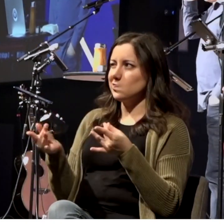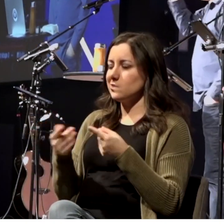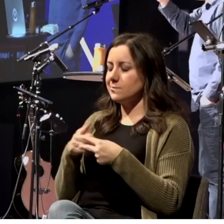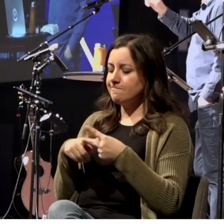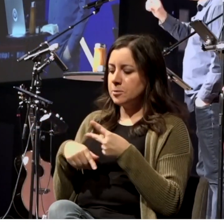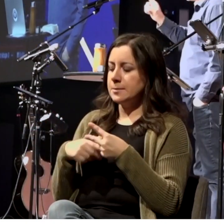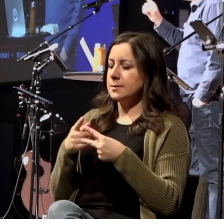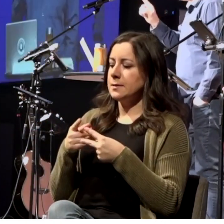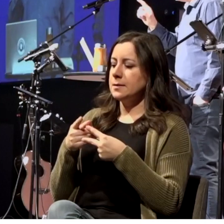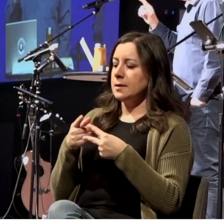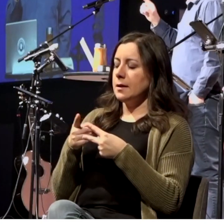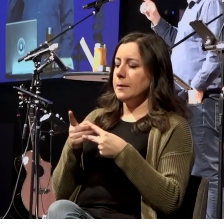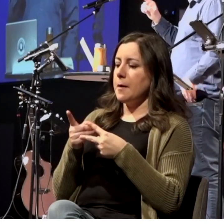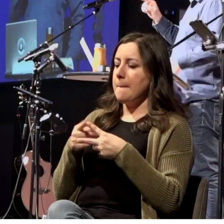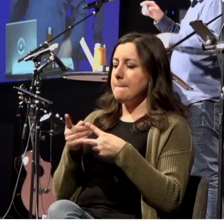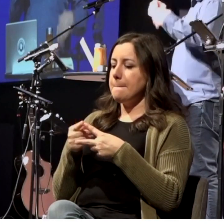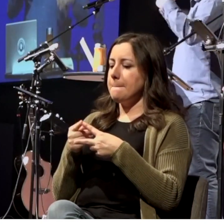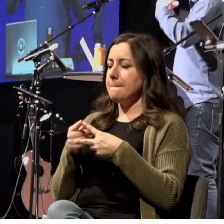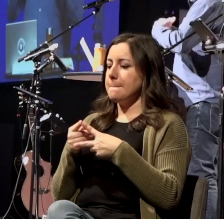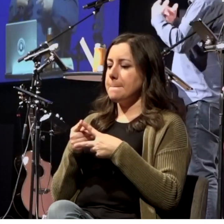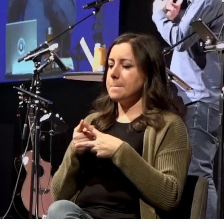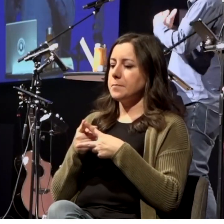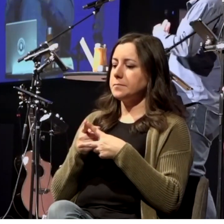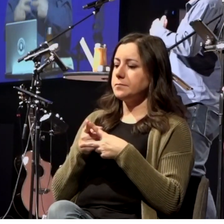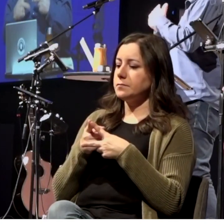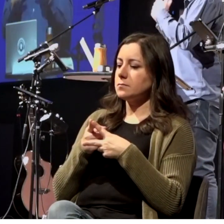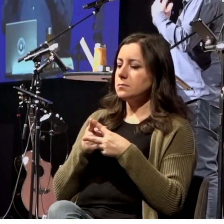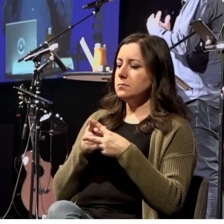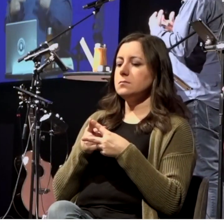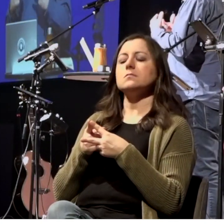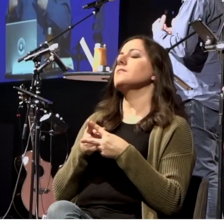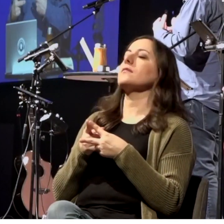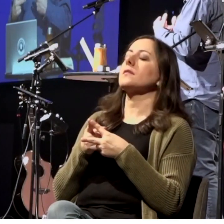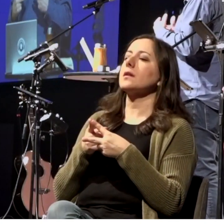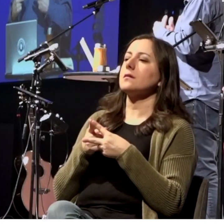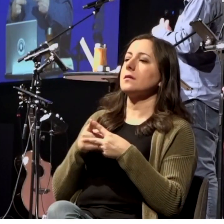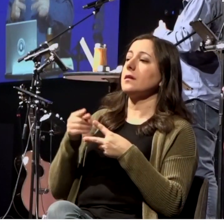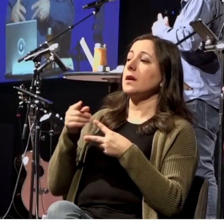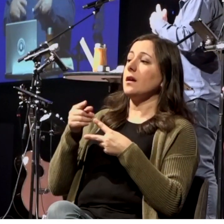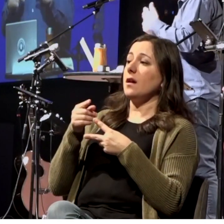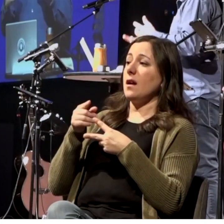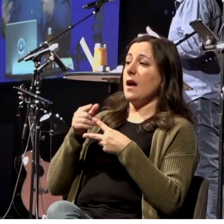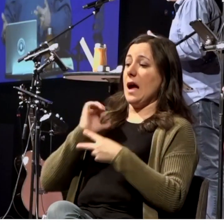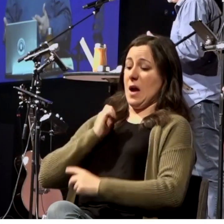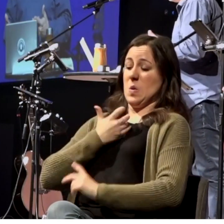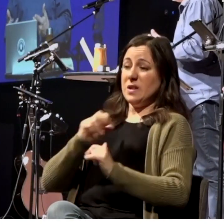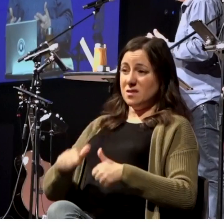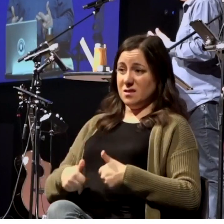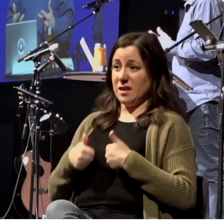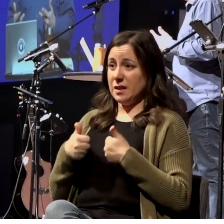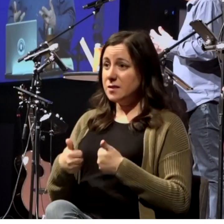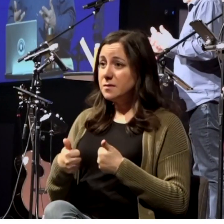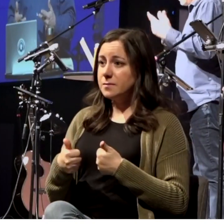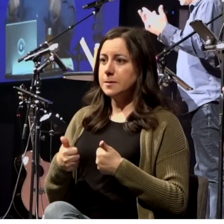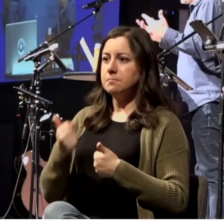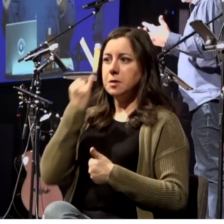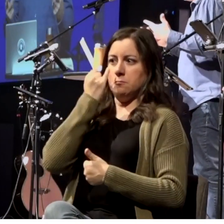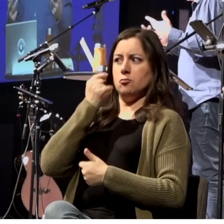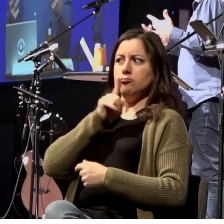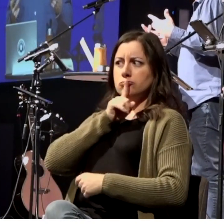First of all there's gotta be evidence in your life of true conversion. The Bible speaks about